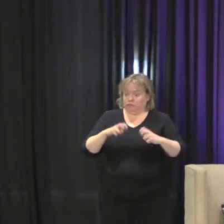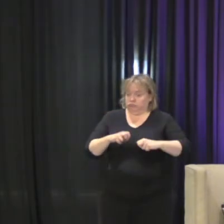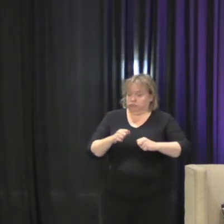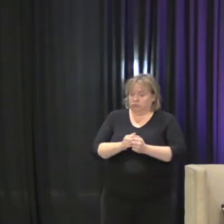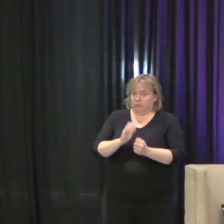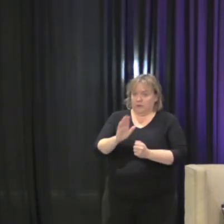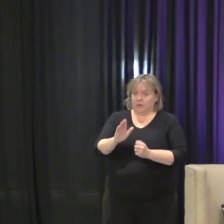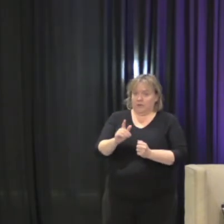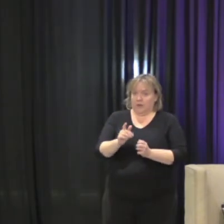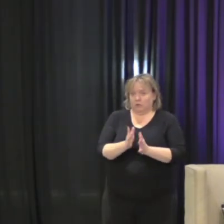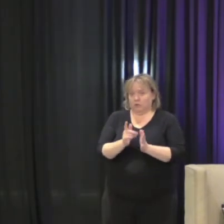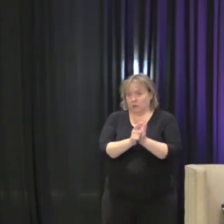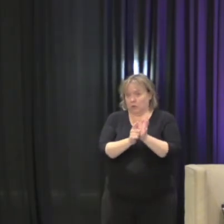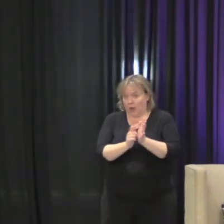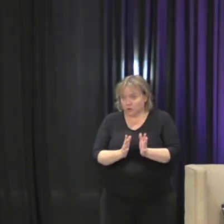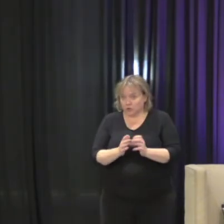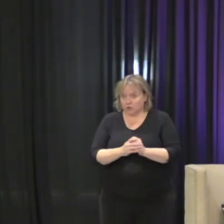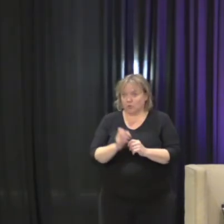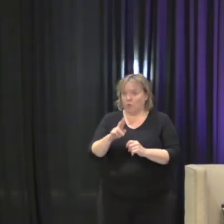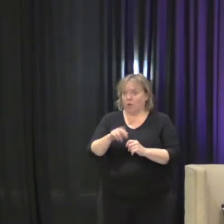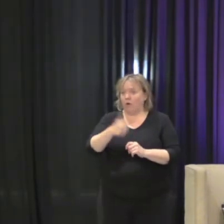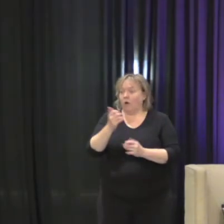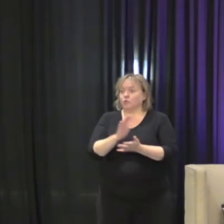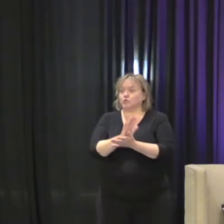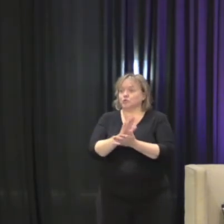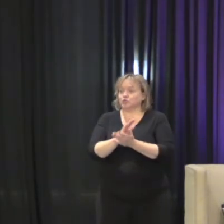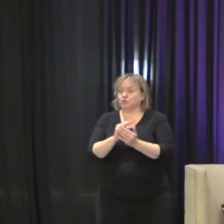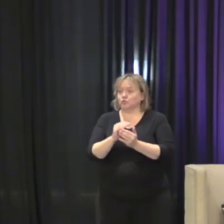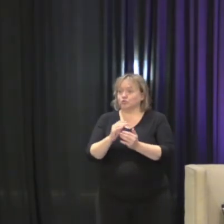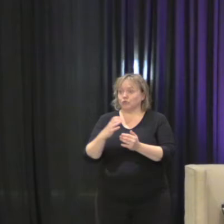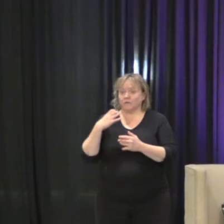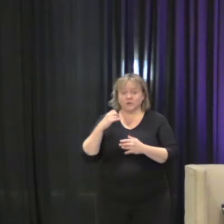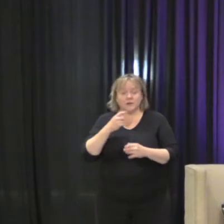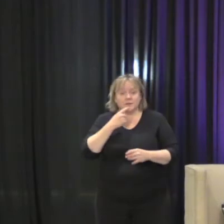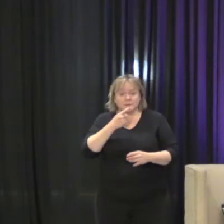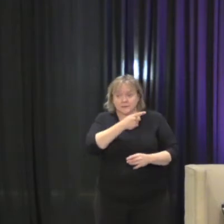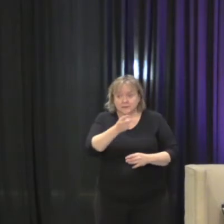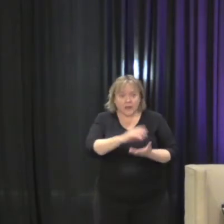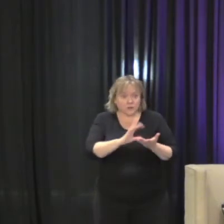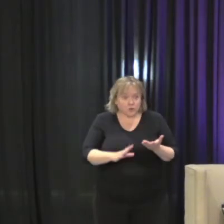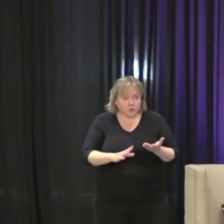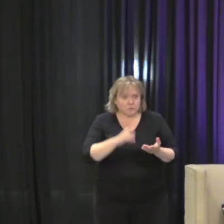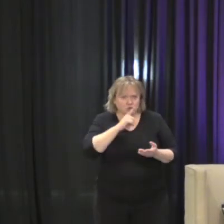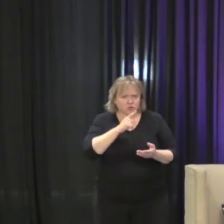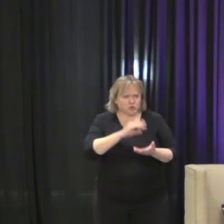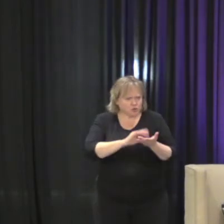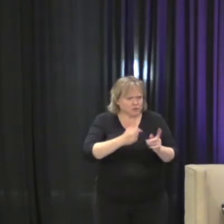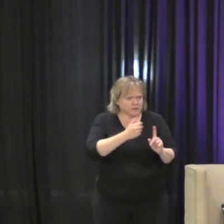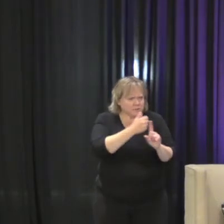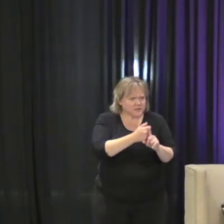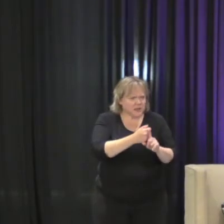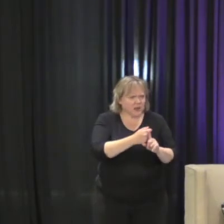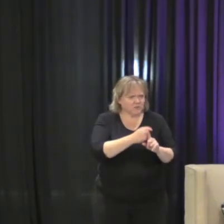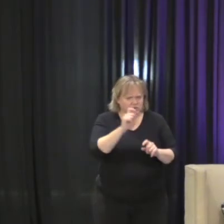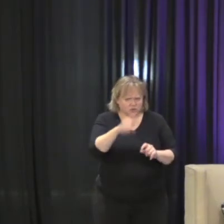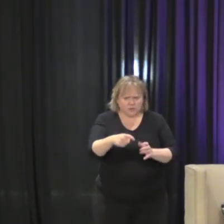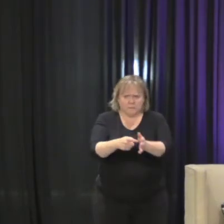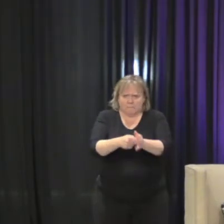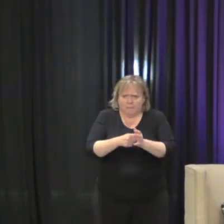other officials, speaking with their students, making sure students are demanding of their own universities